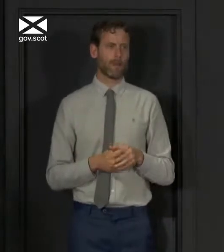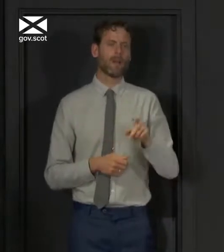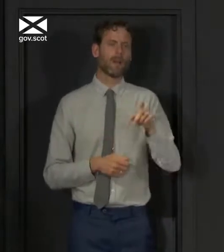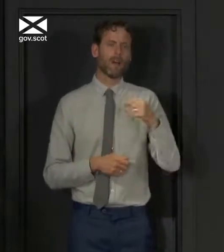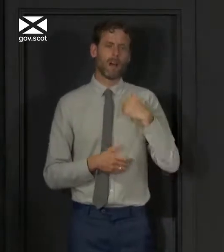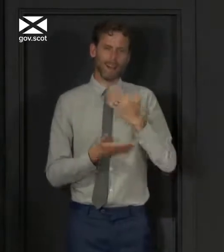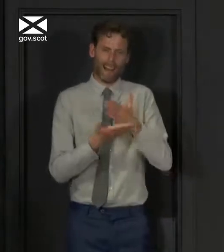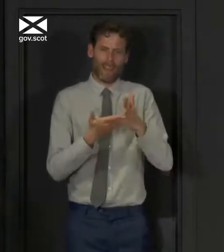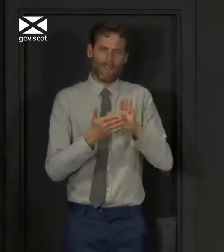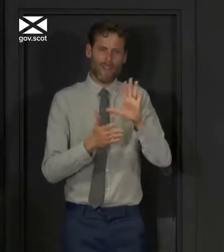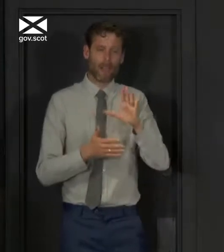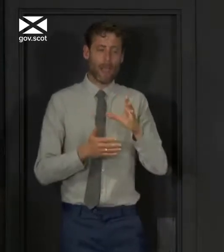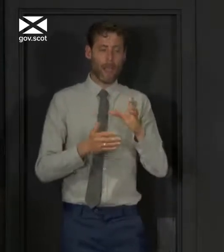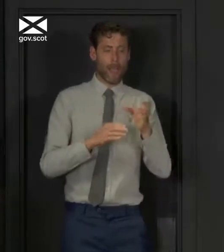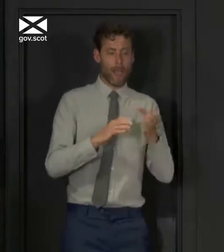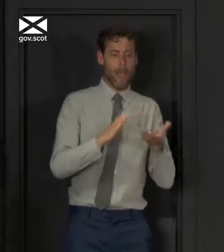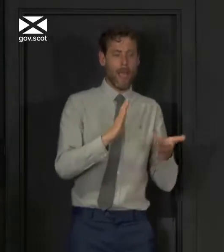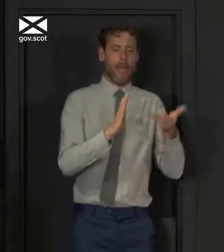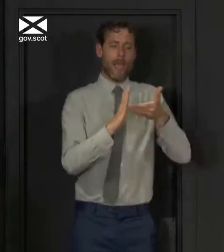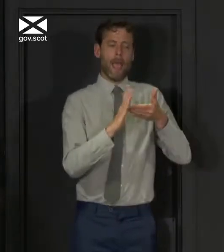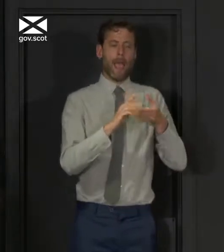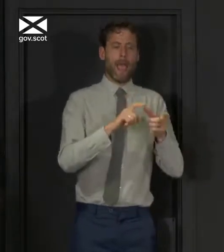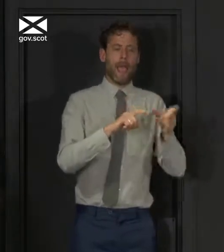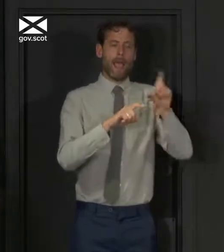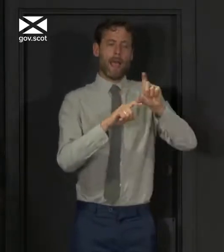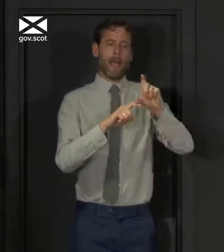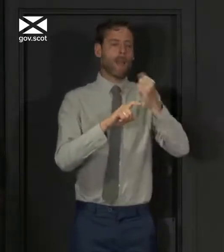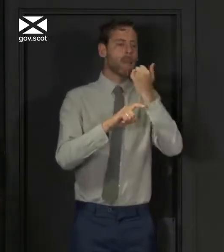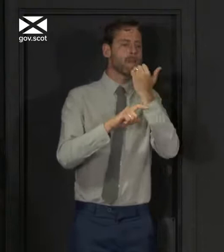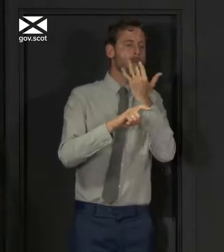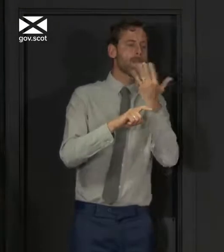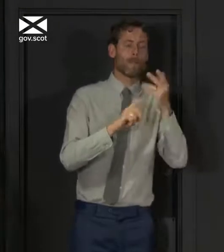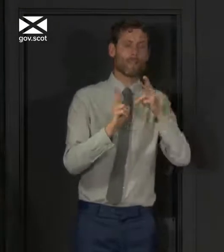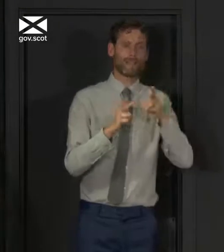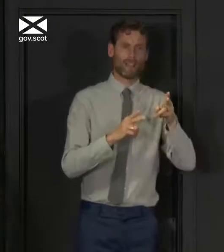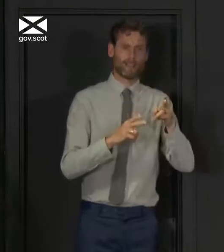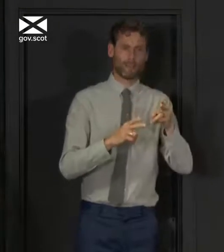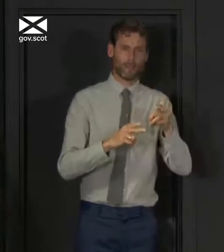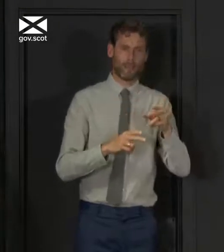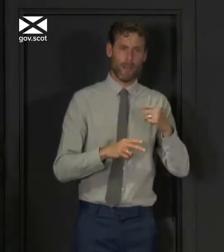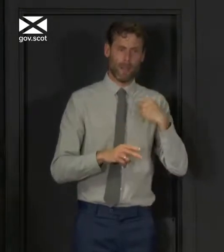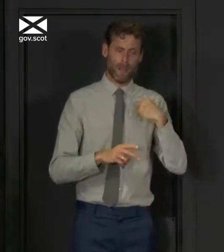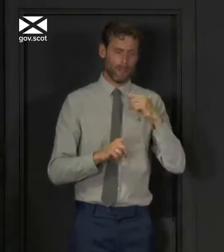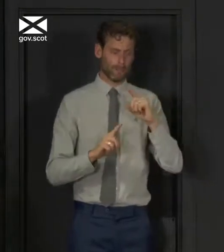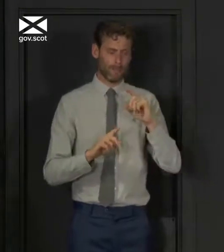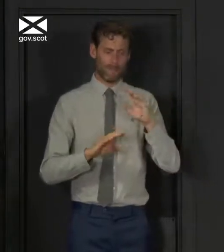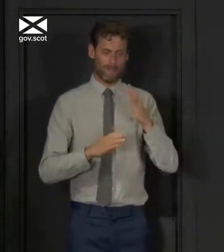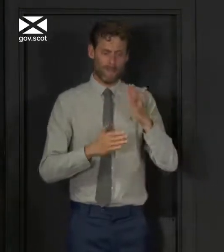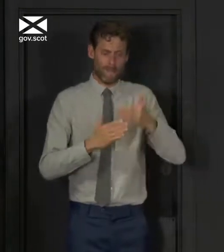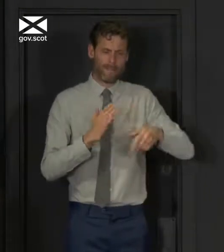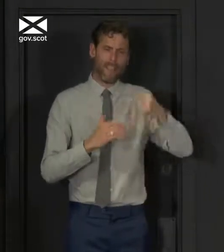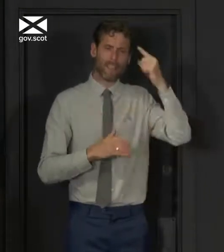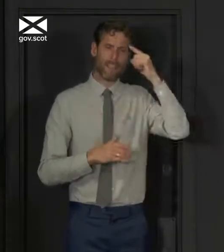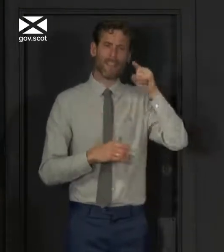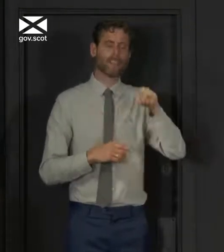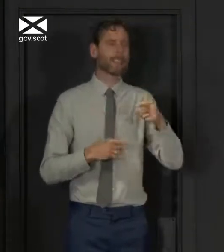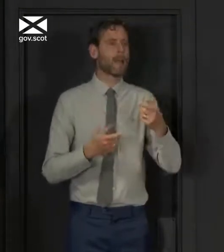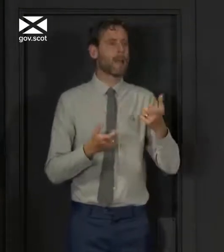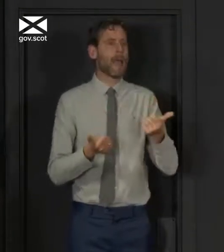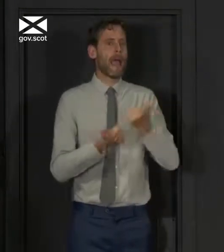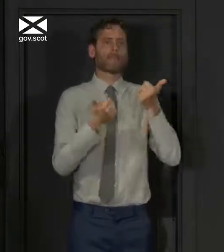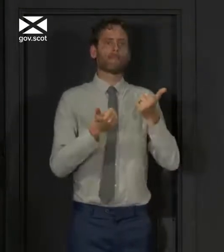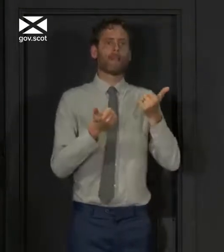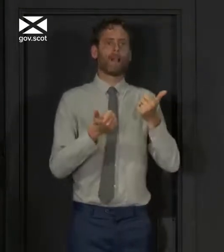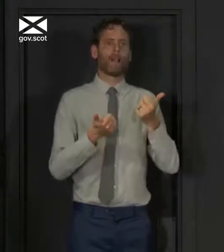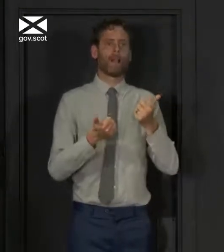level of excess deaths and I never will, nor do I think it is or should ever be reduced to some kind of competition so my next sentence